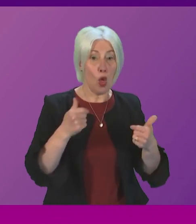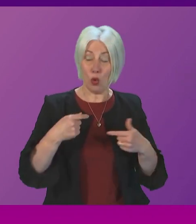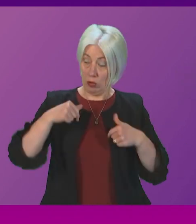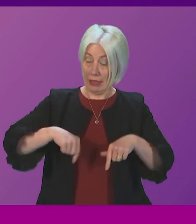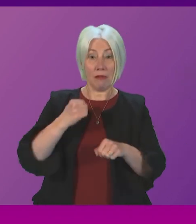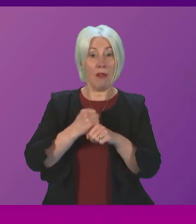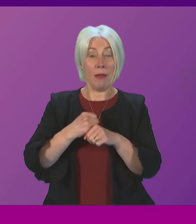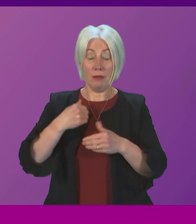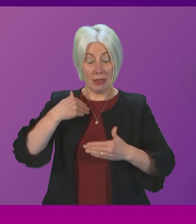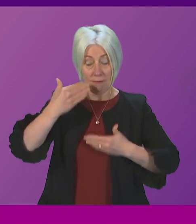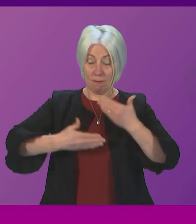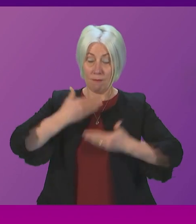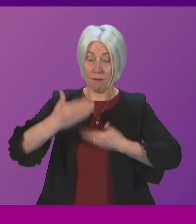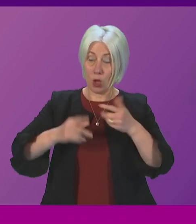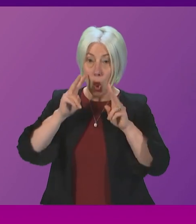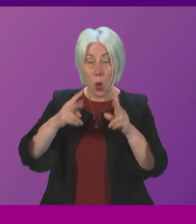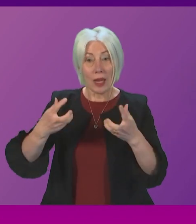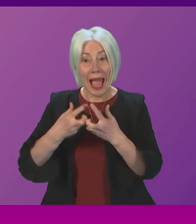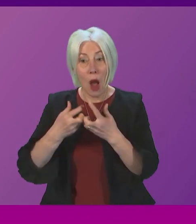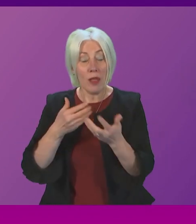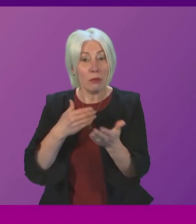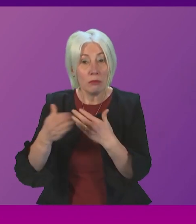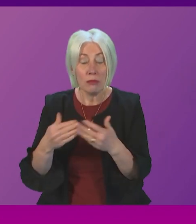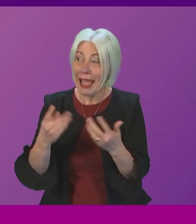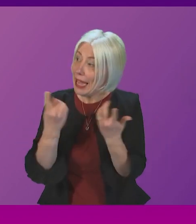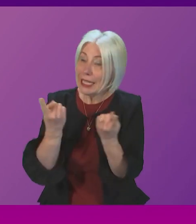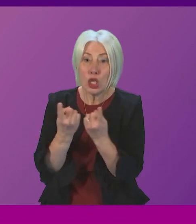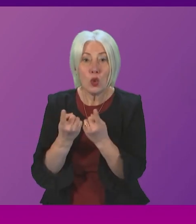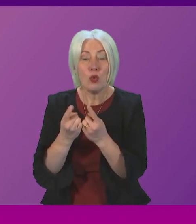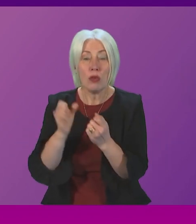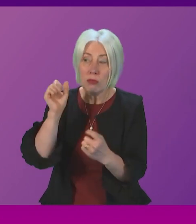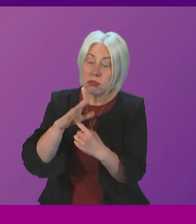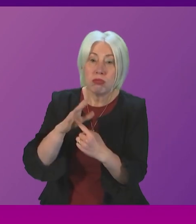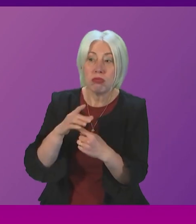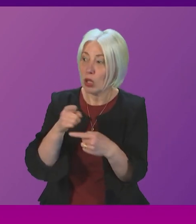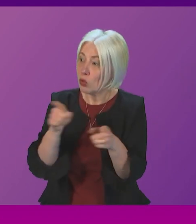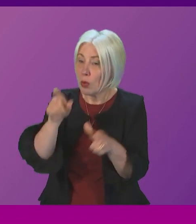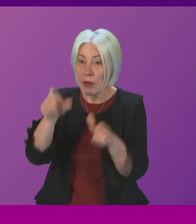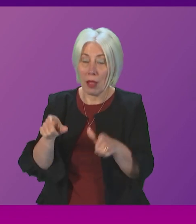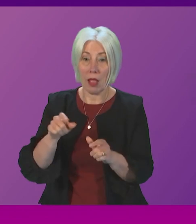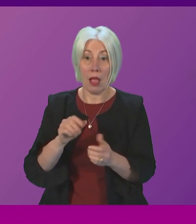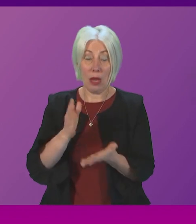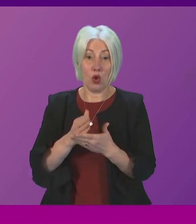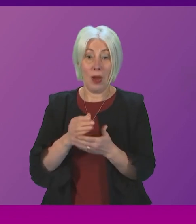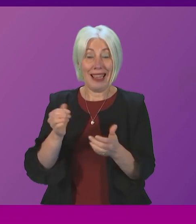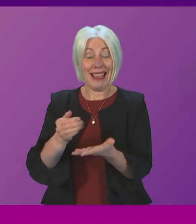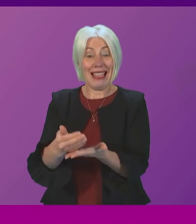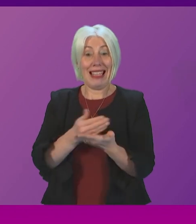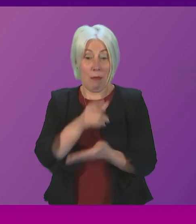this government in relation to tackling the issues that matter to people and keeping people safe right up and down Scotland